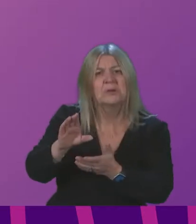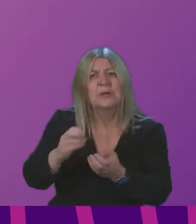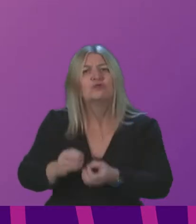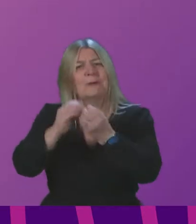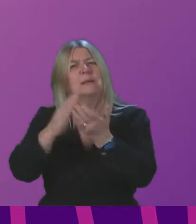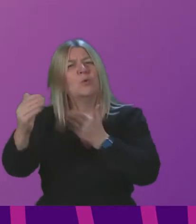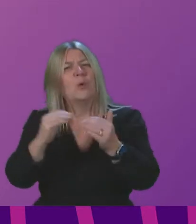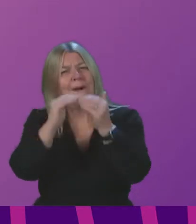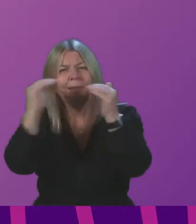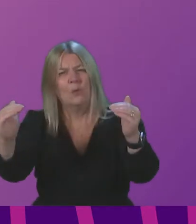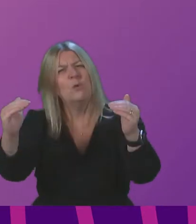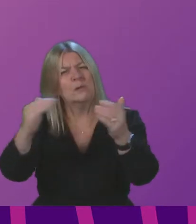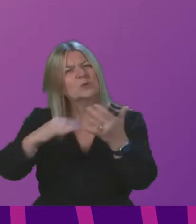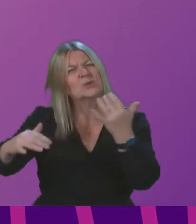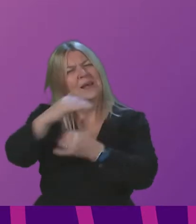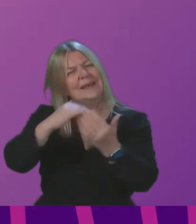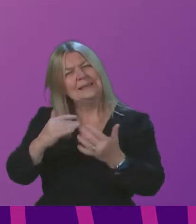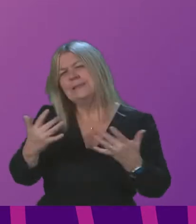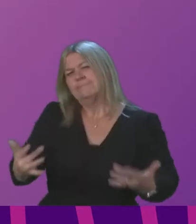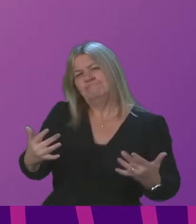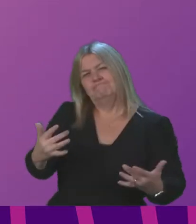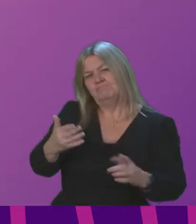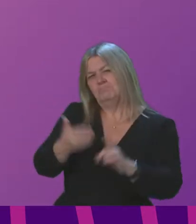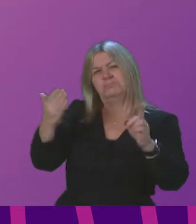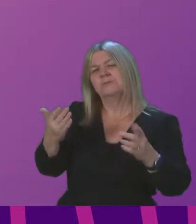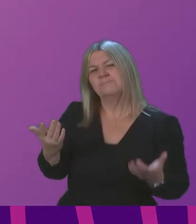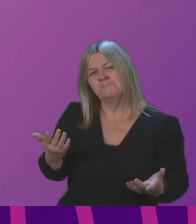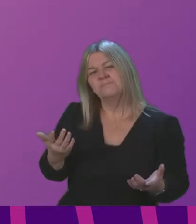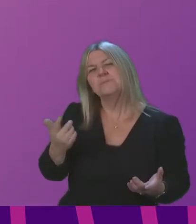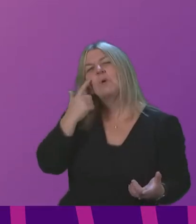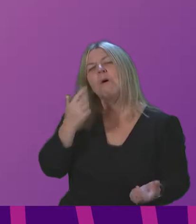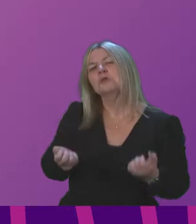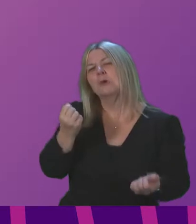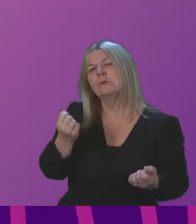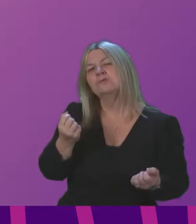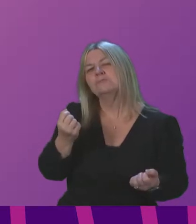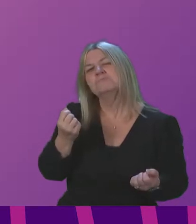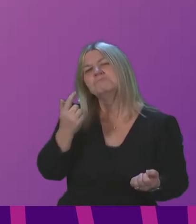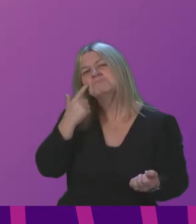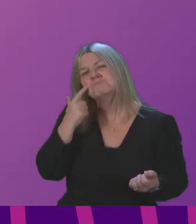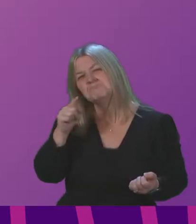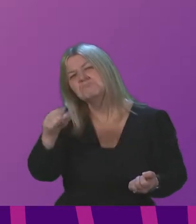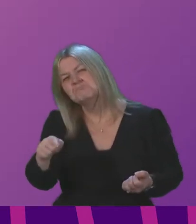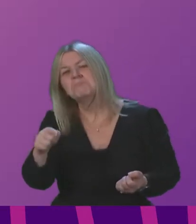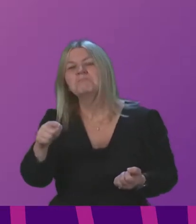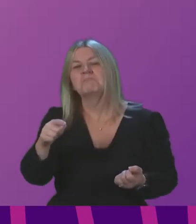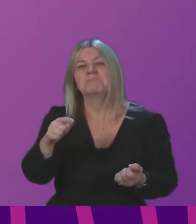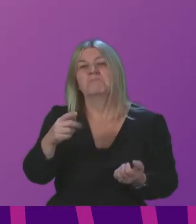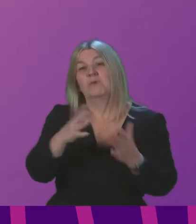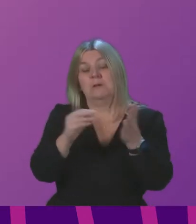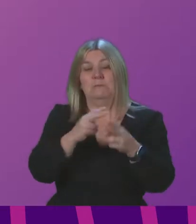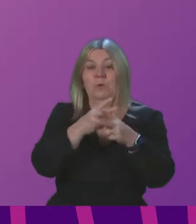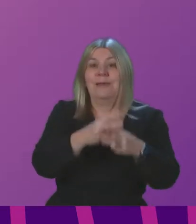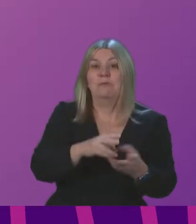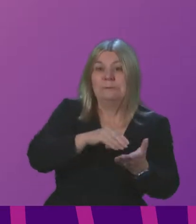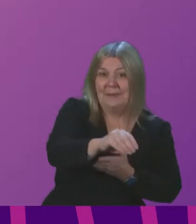a more equal society so it will be judged in the first terms in the next week in terms of what is done on the pay for carers meeting the